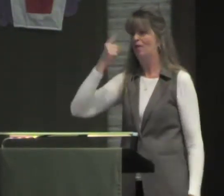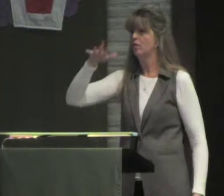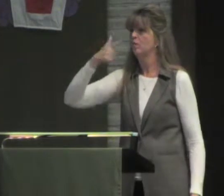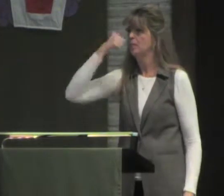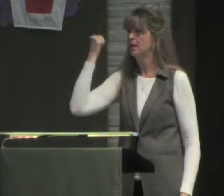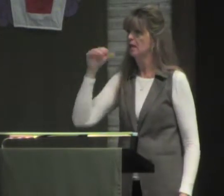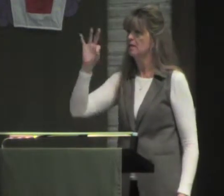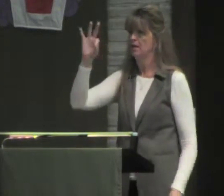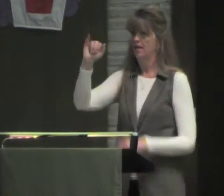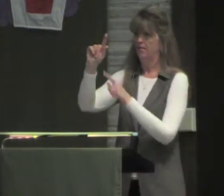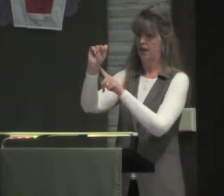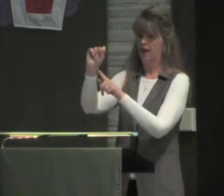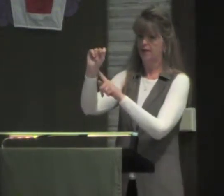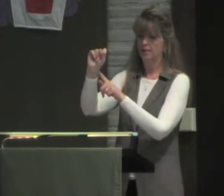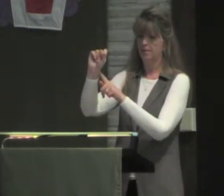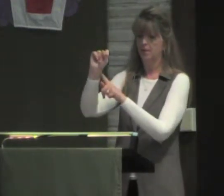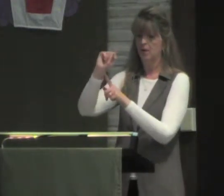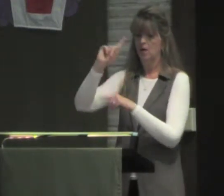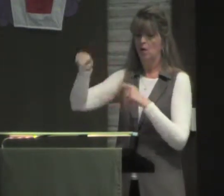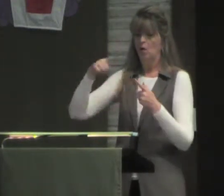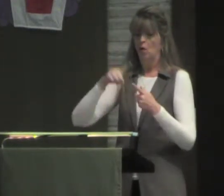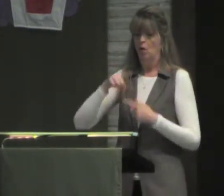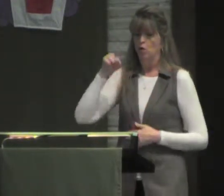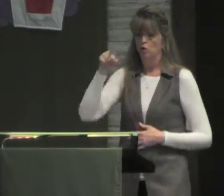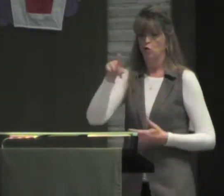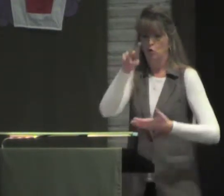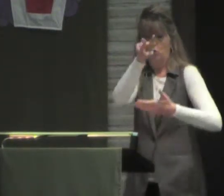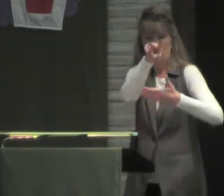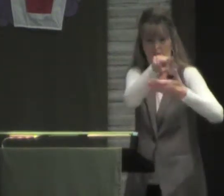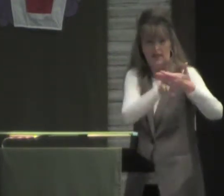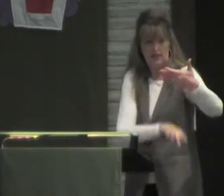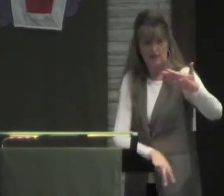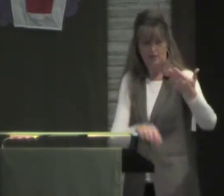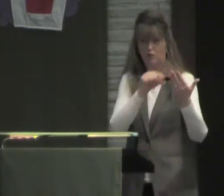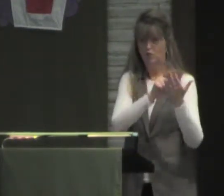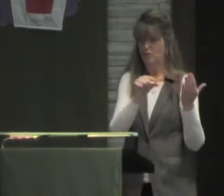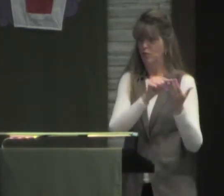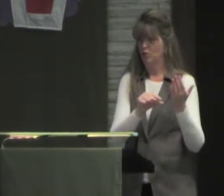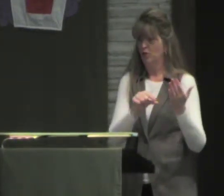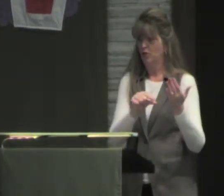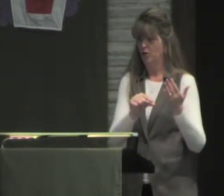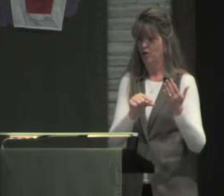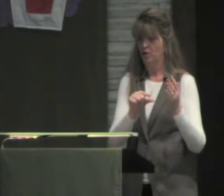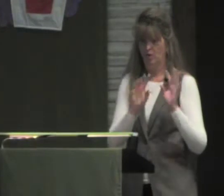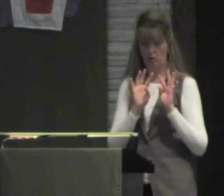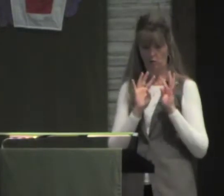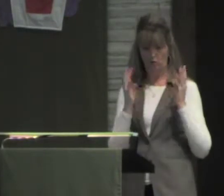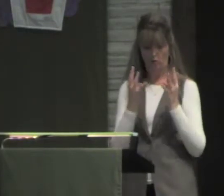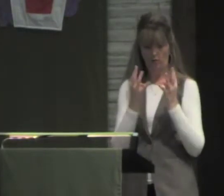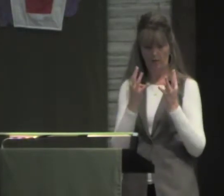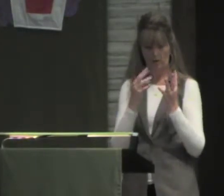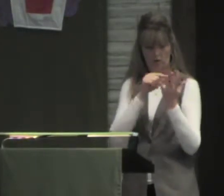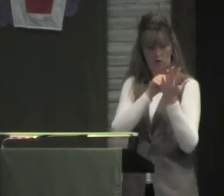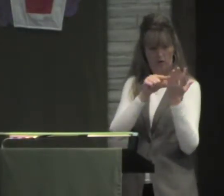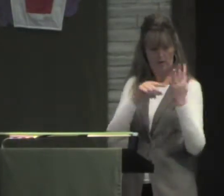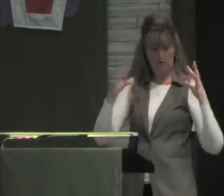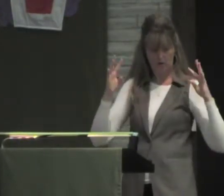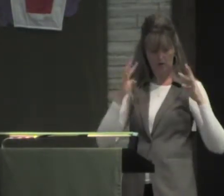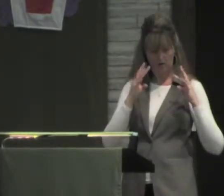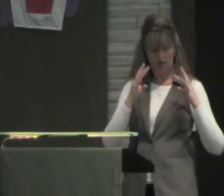separate us in Christendom. Because it's a fact that when you read Scripture, if you're in a group of